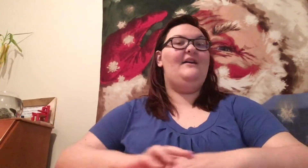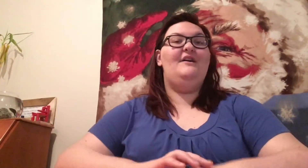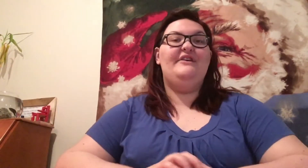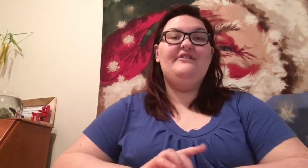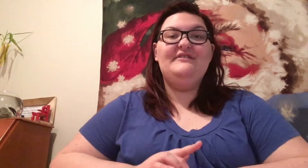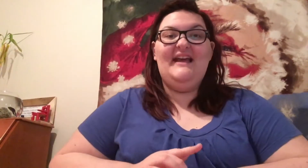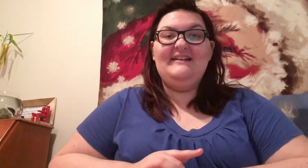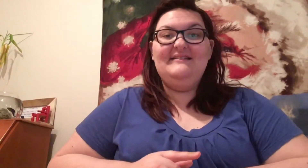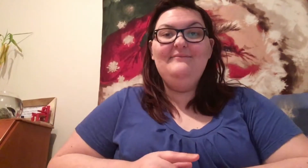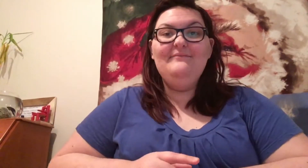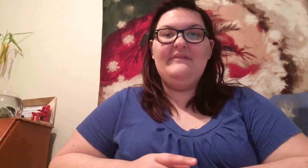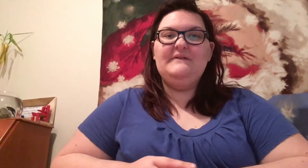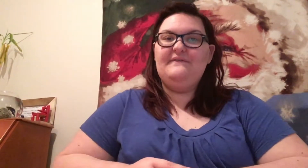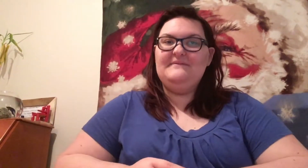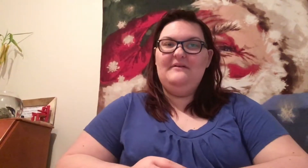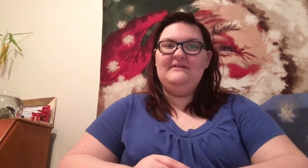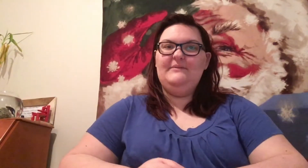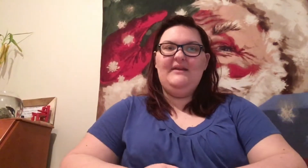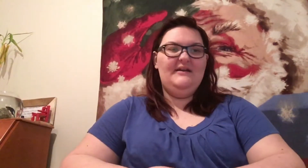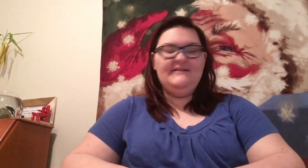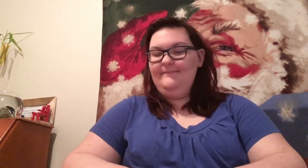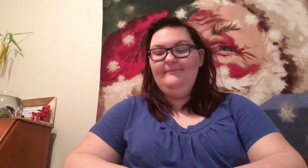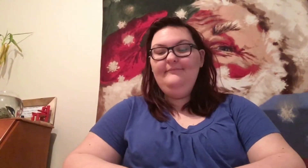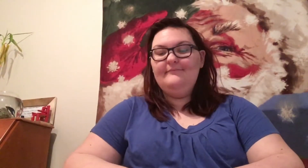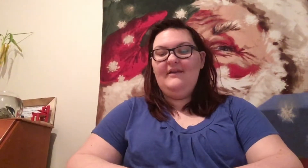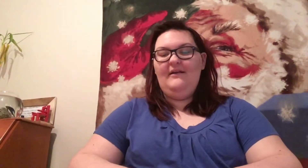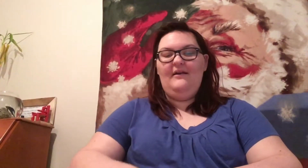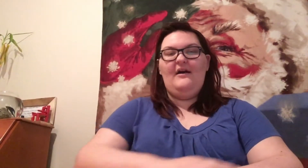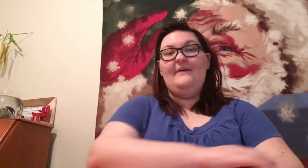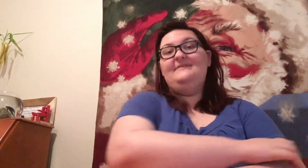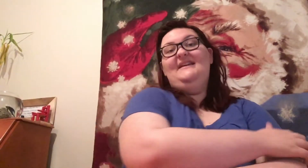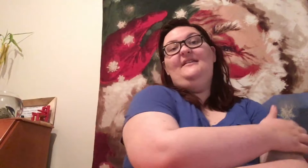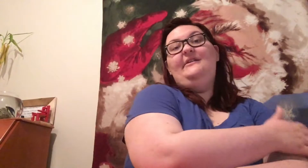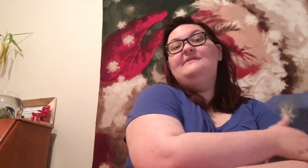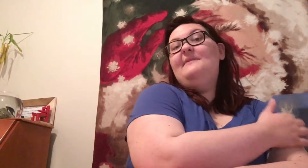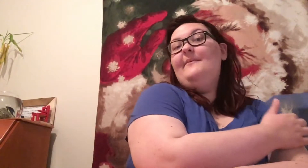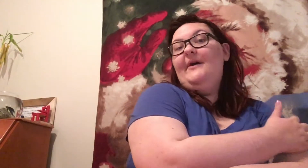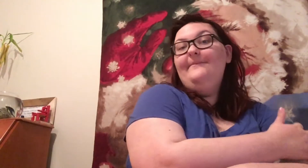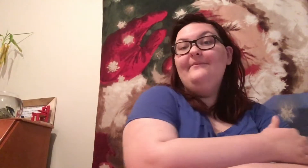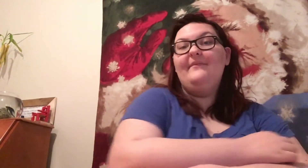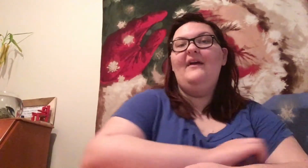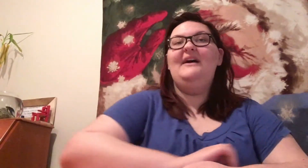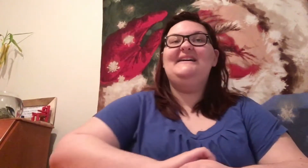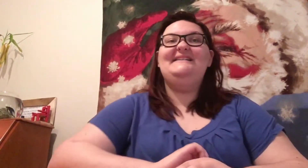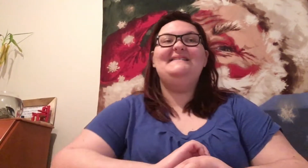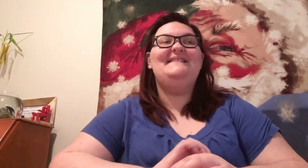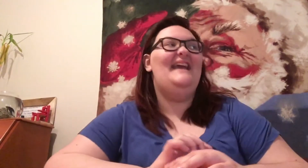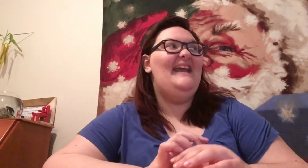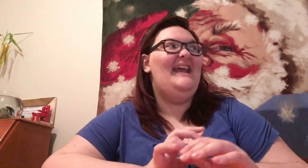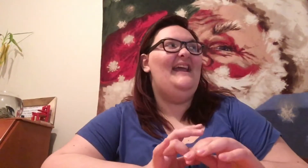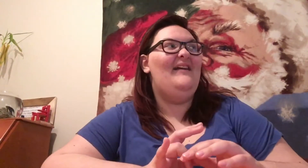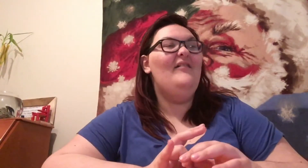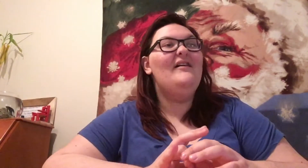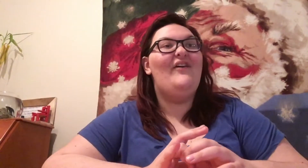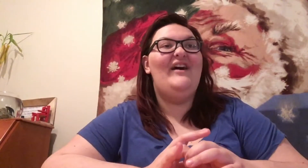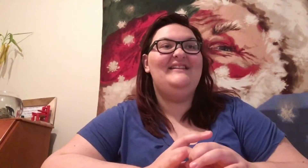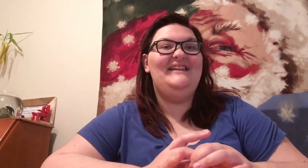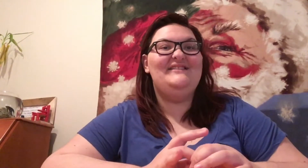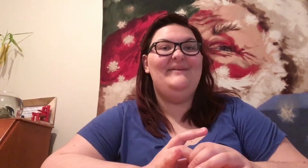got another text, it was from someone else. I pretended it was my mom saying, oh, I need to be